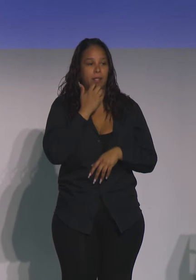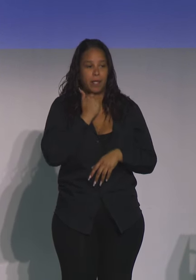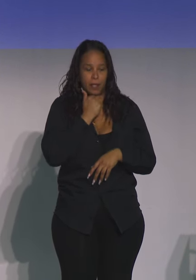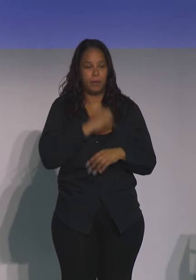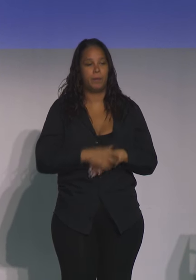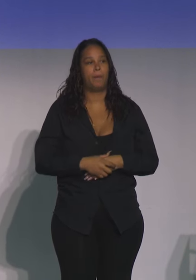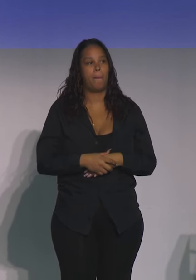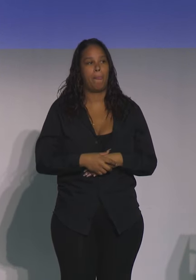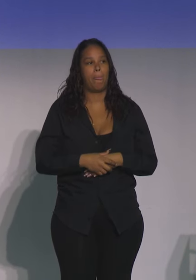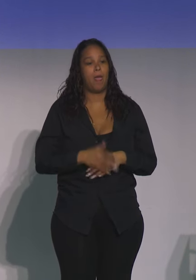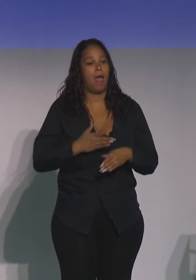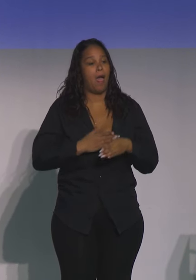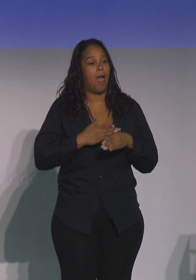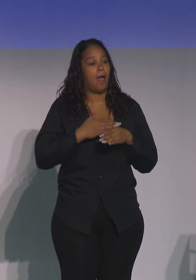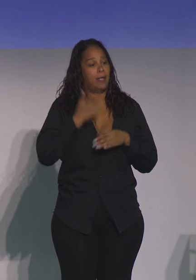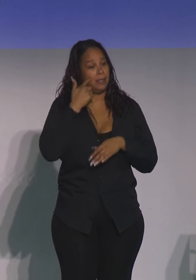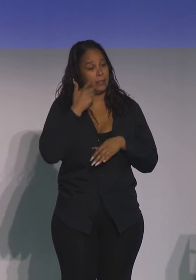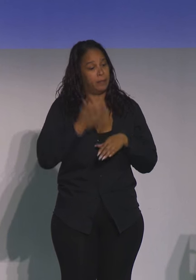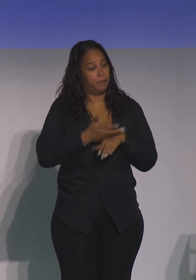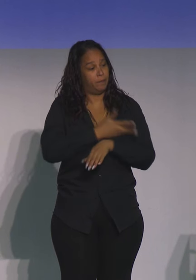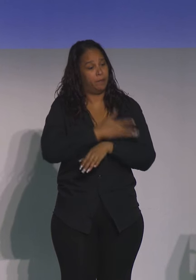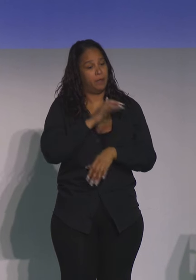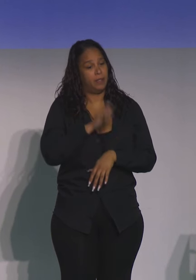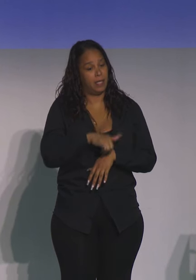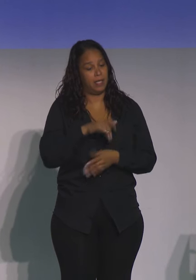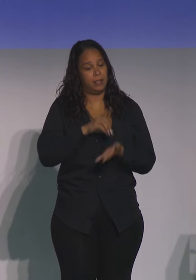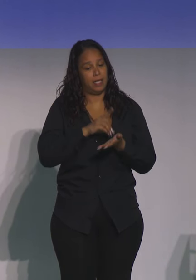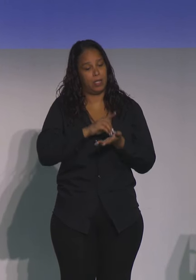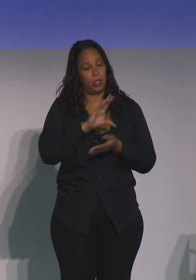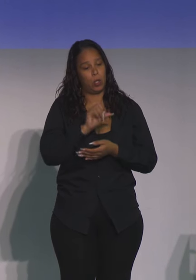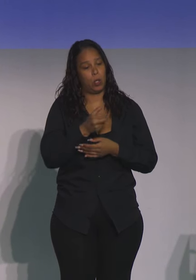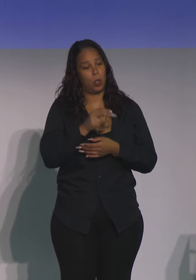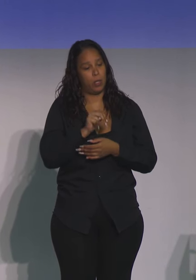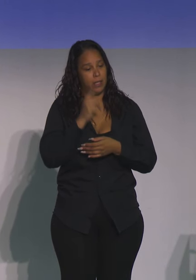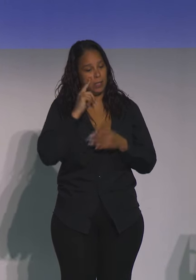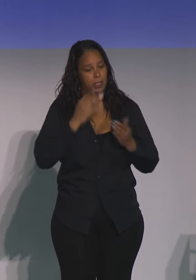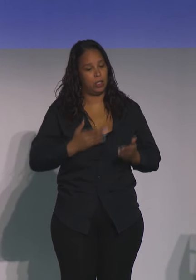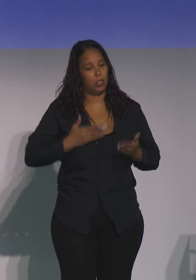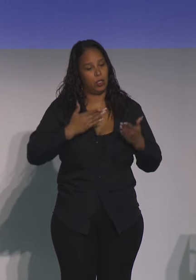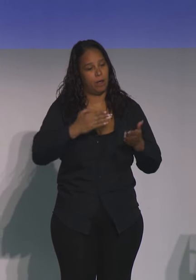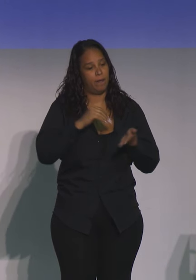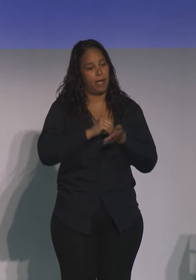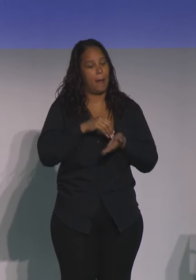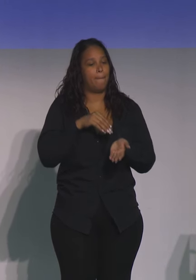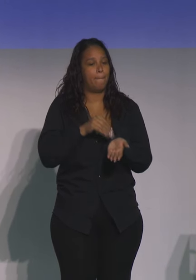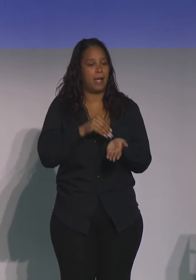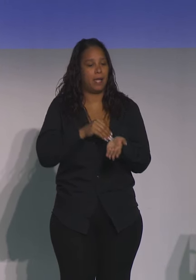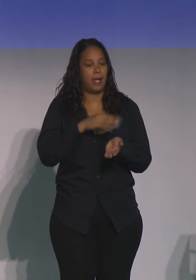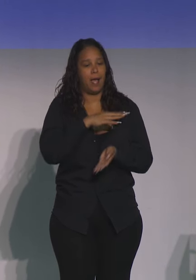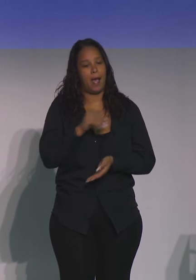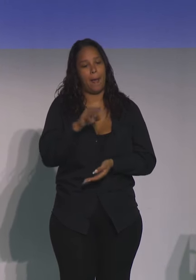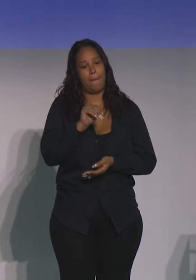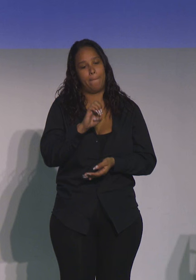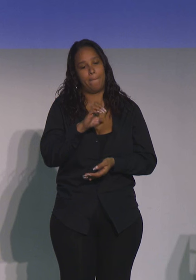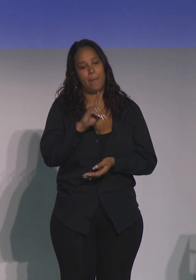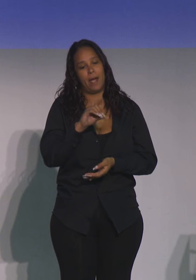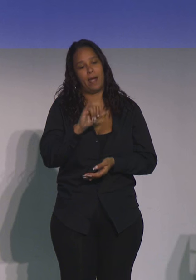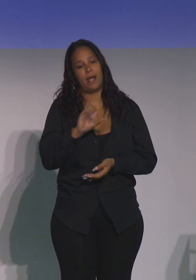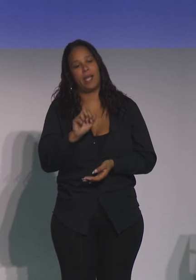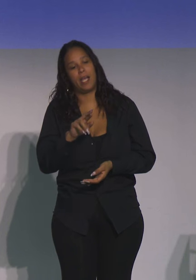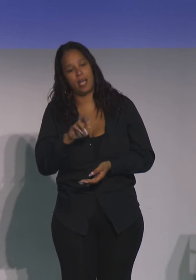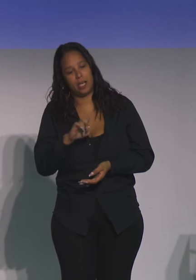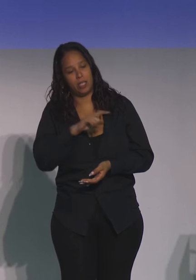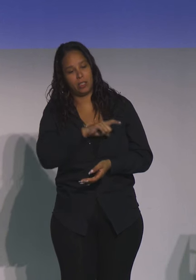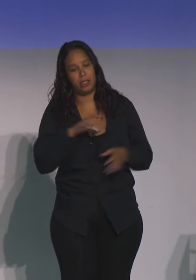that, Dr. Cohen served at the Centers for Medicare and Medicaid Services, where she was the acting